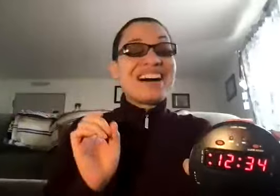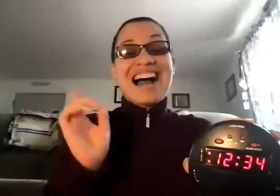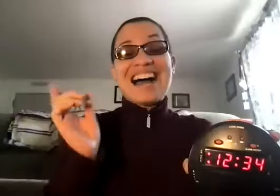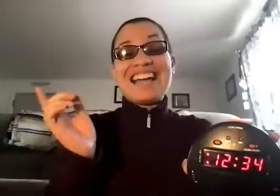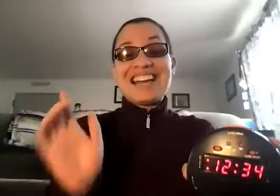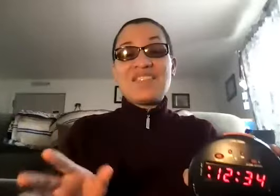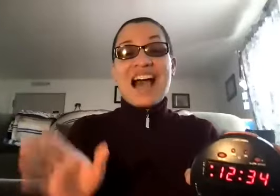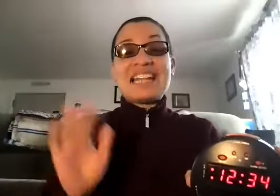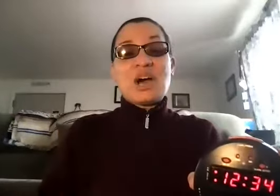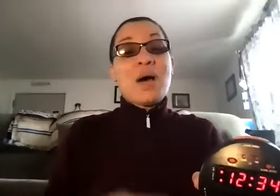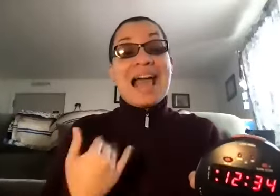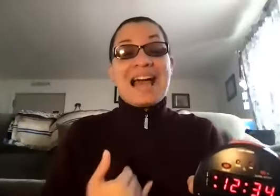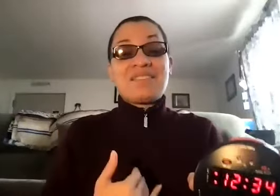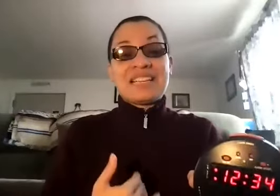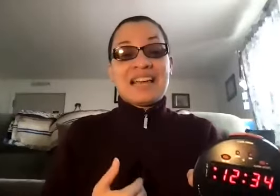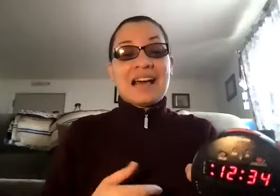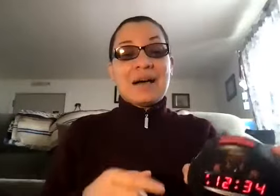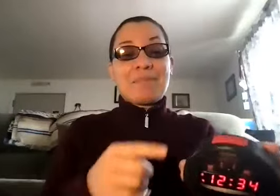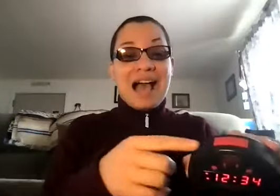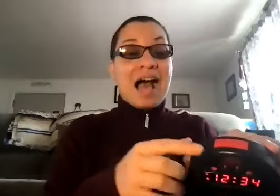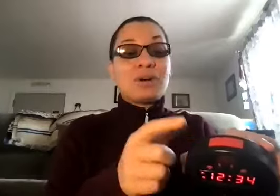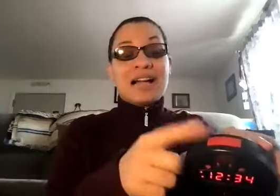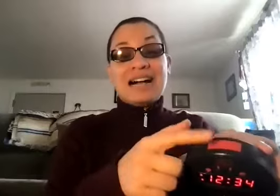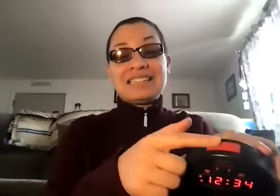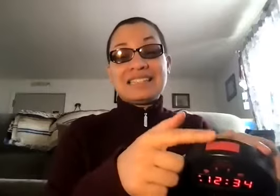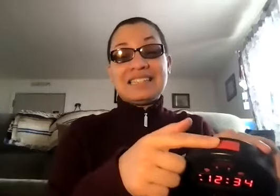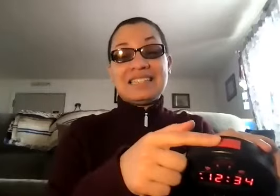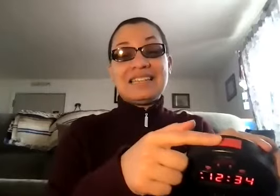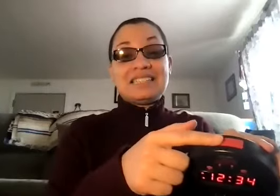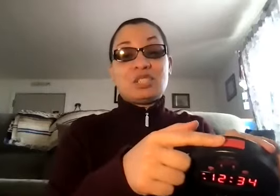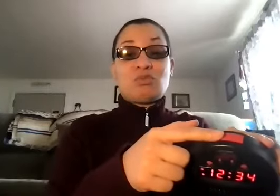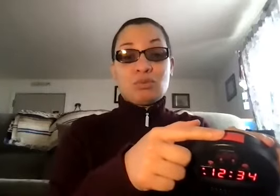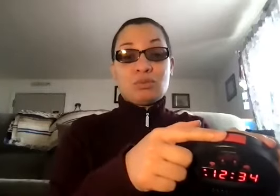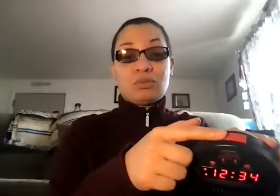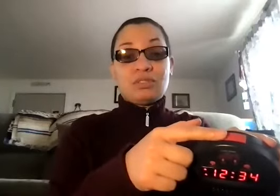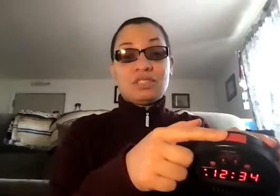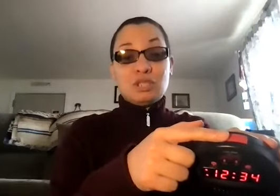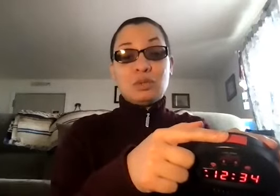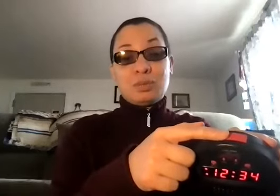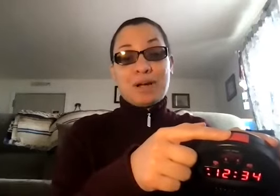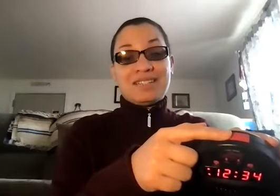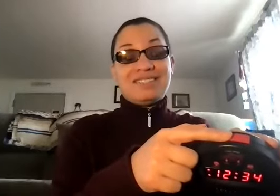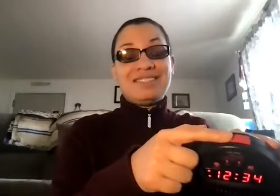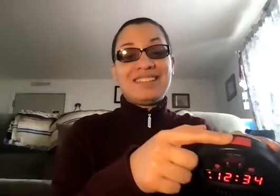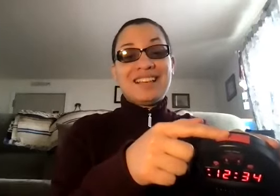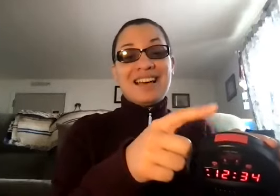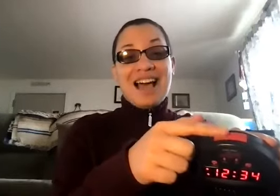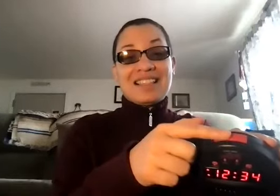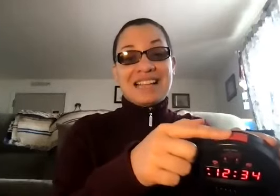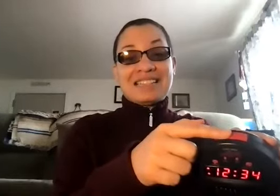So, if I know I have to get up, I will constantly hit the snooze button that's on